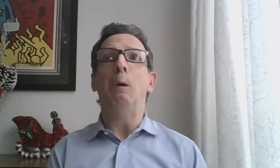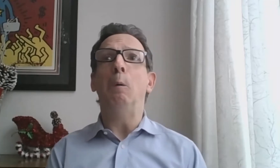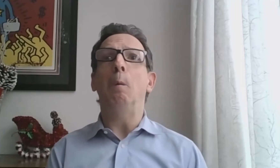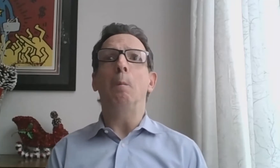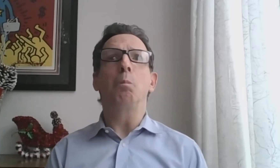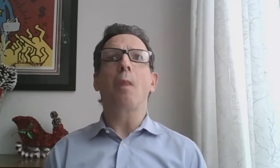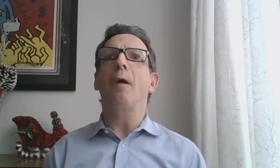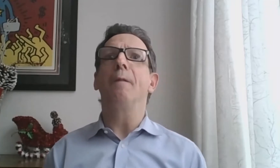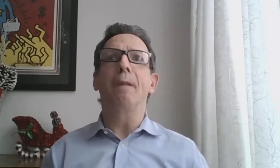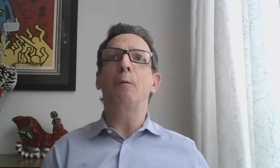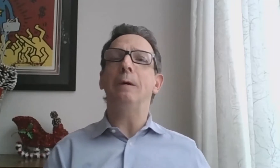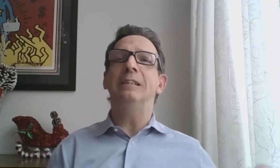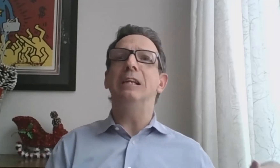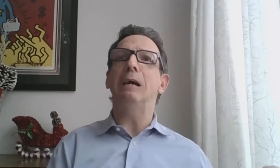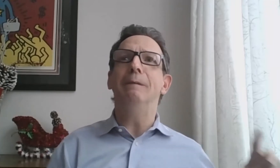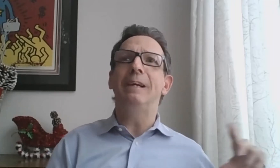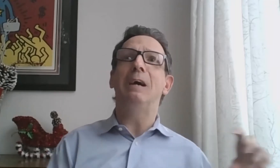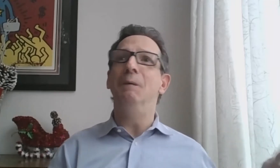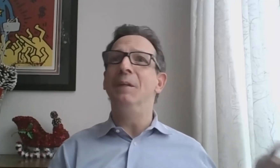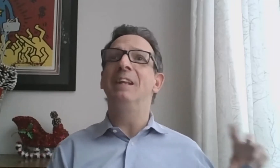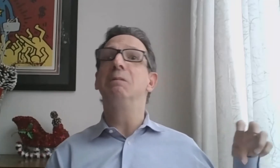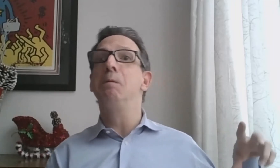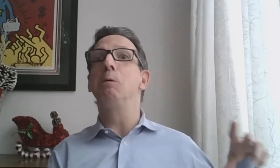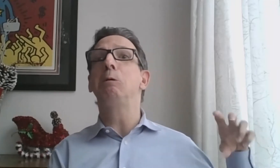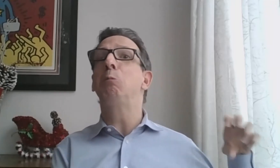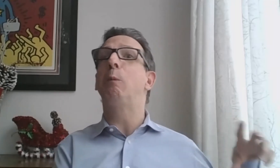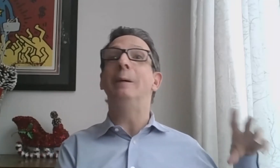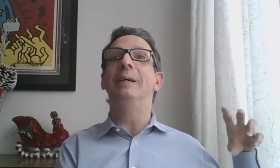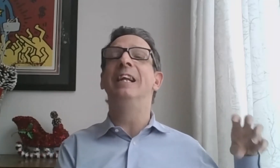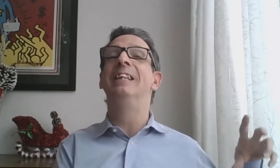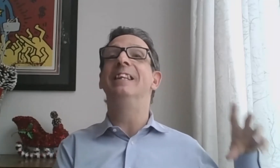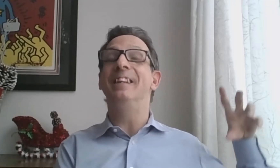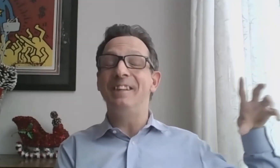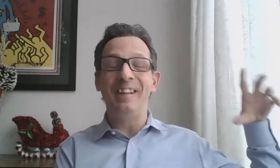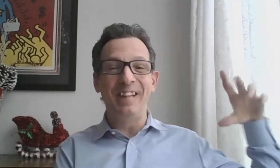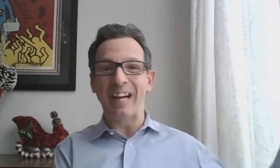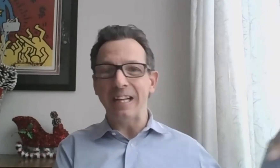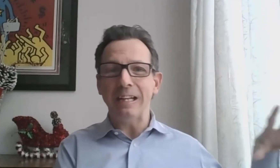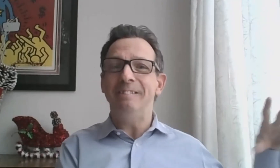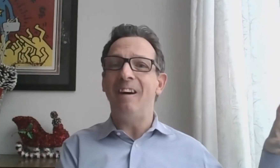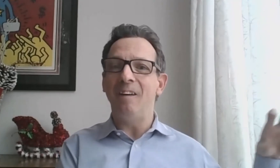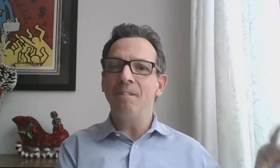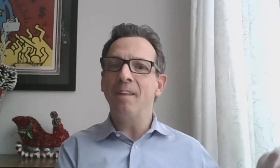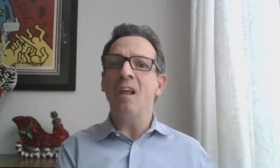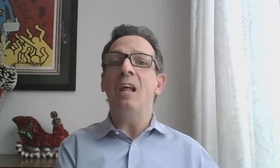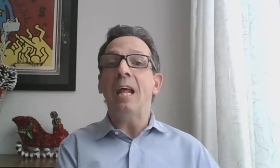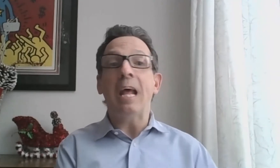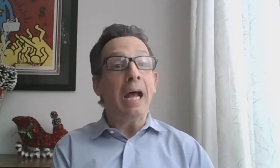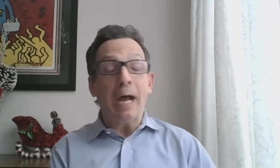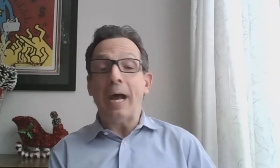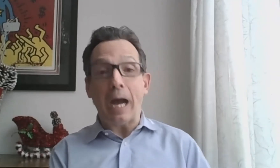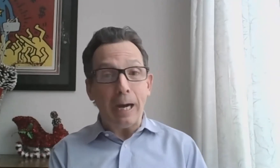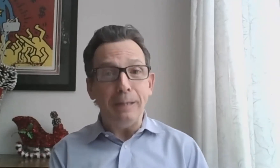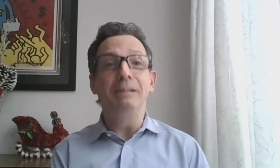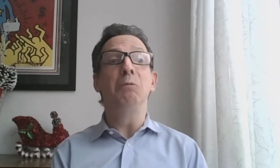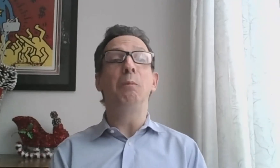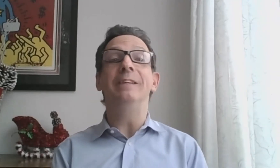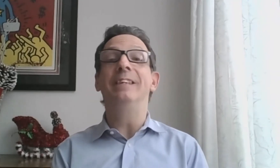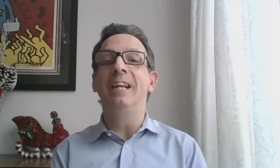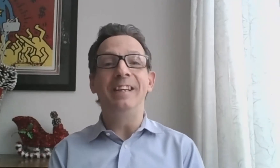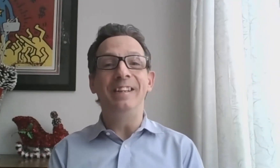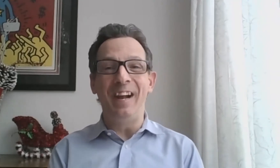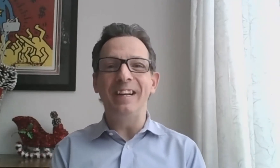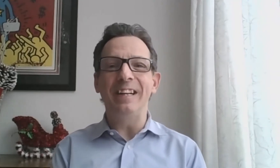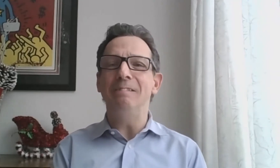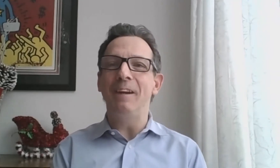So the question then becomes, do you police the negative? How do you